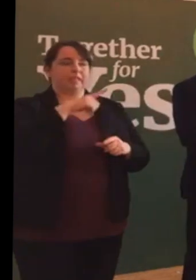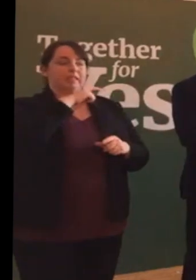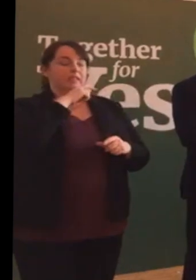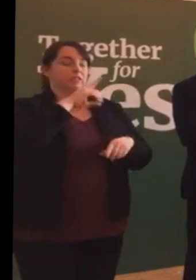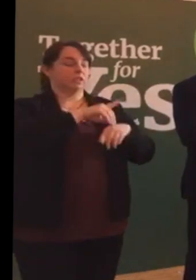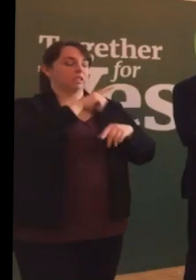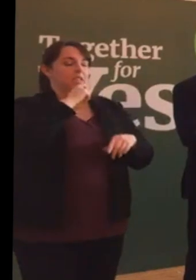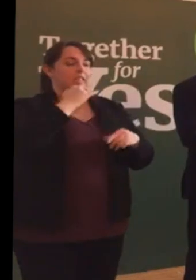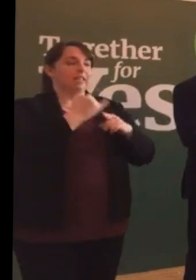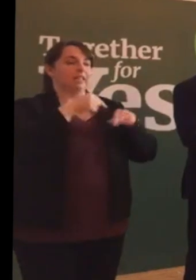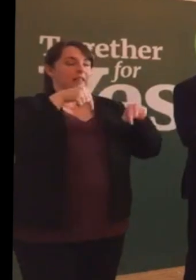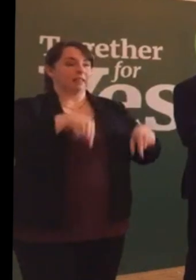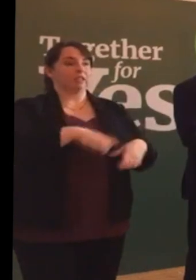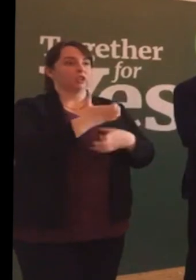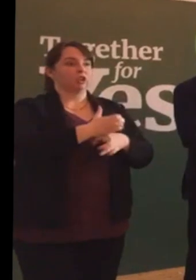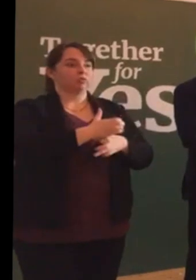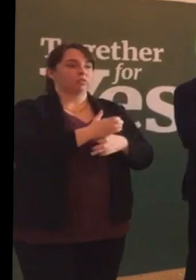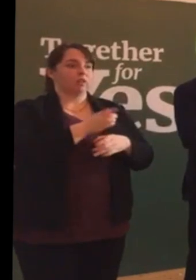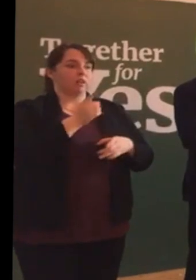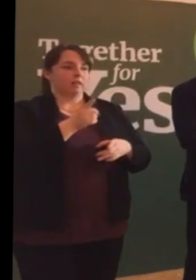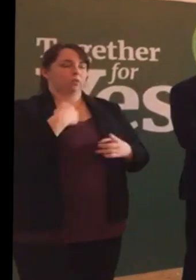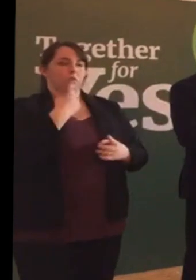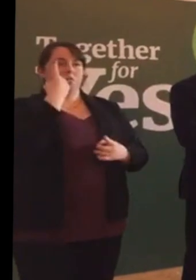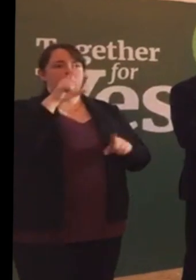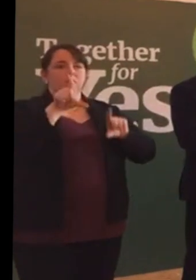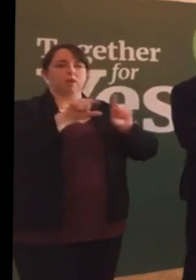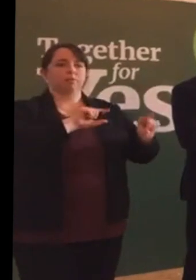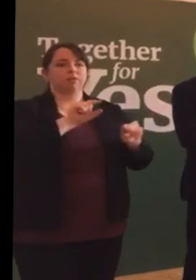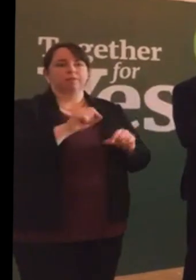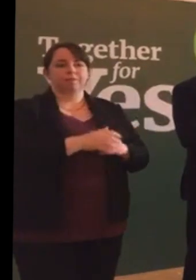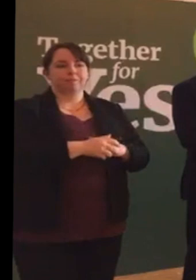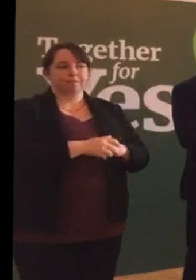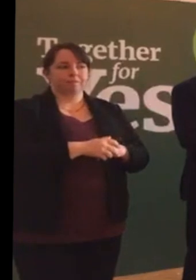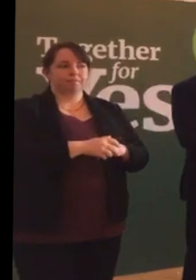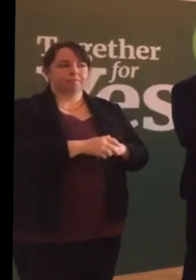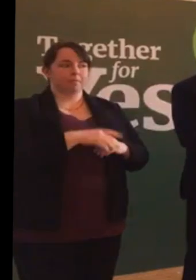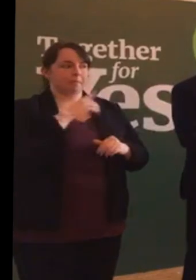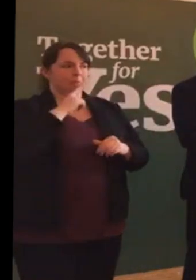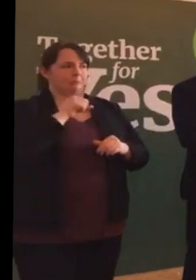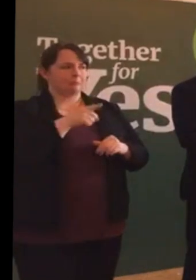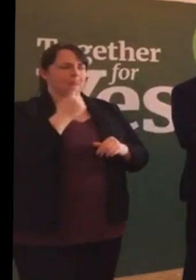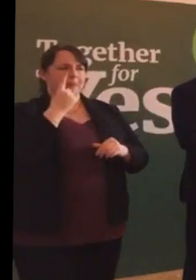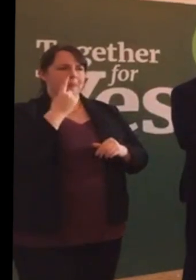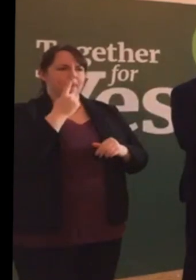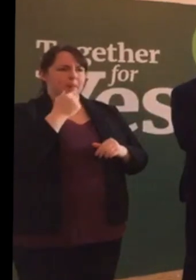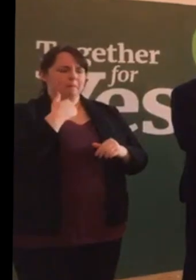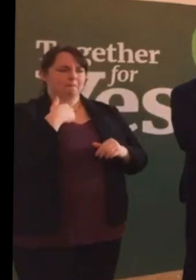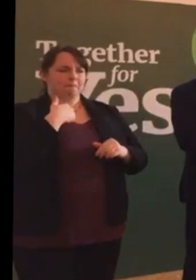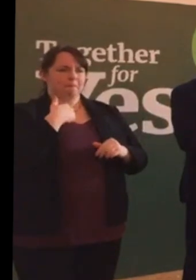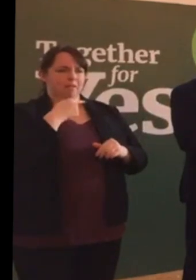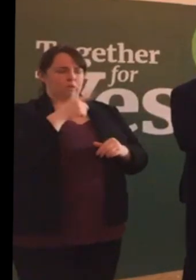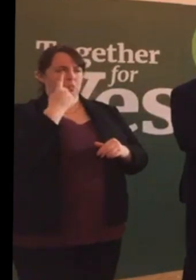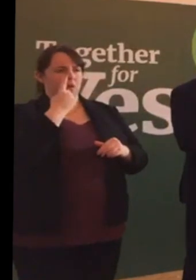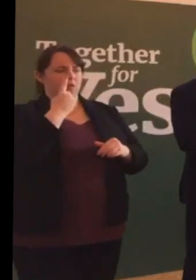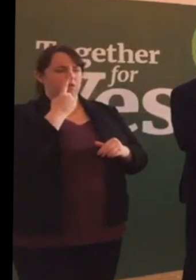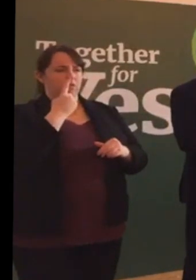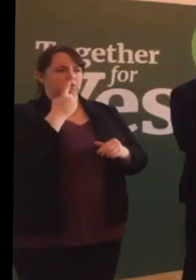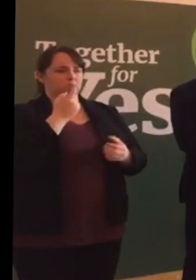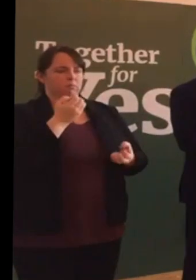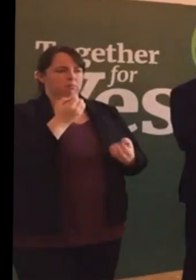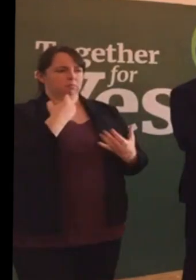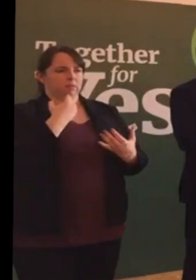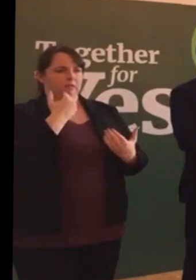that was our only option. And that was the only clue that we had, that there might be